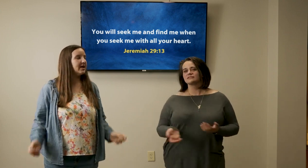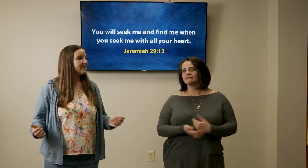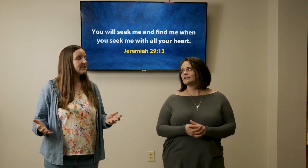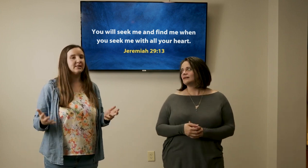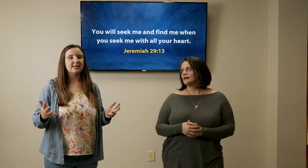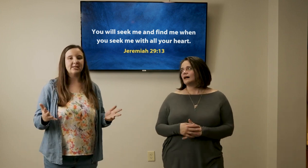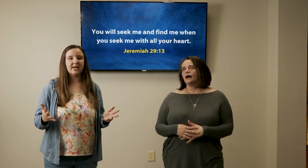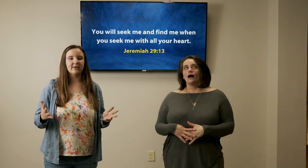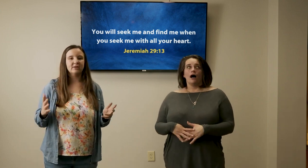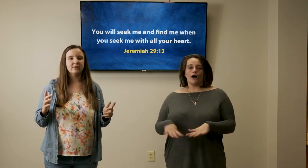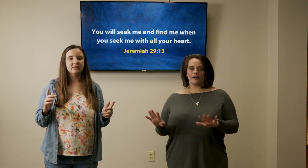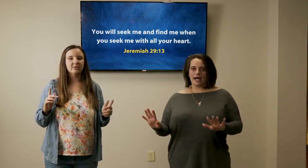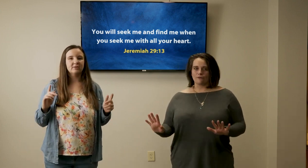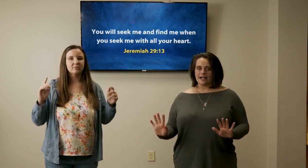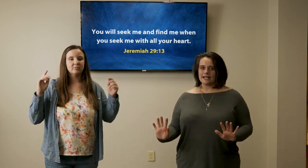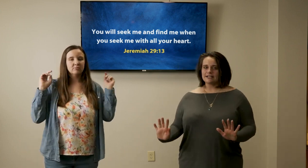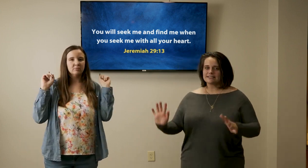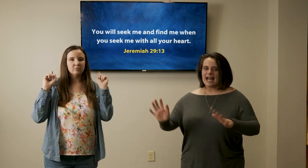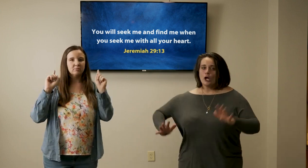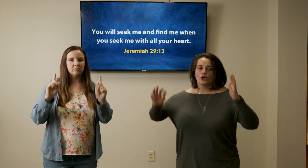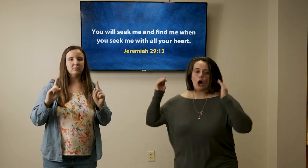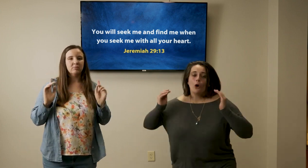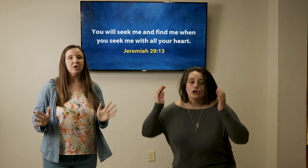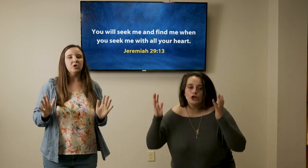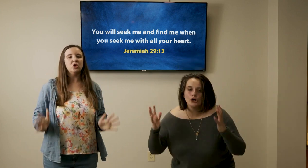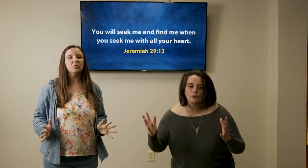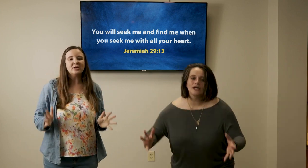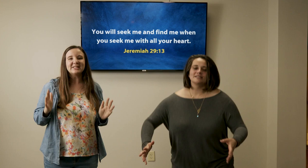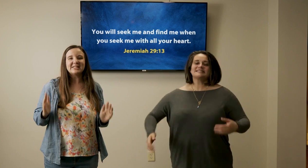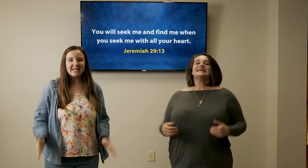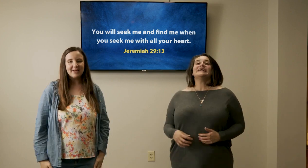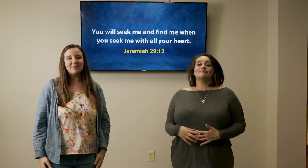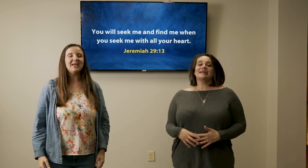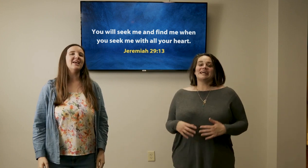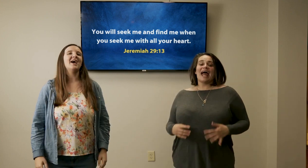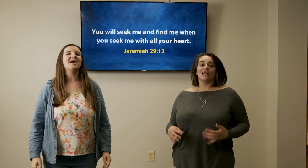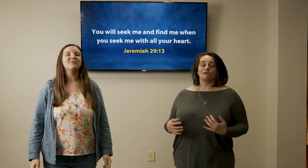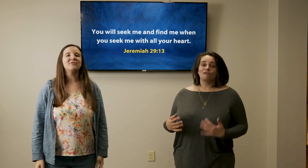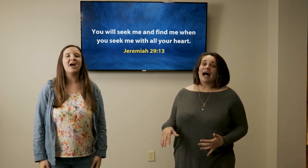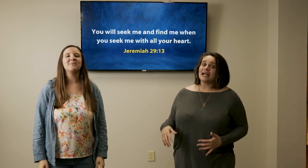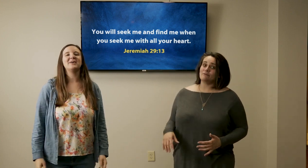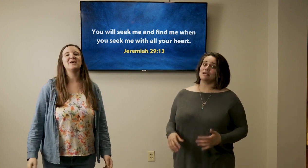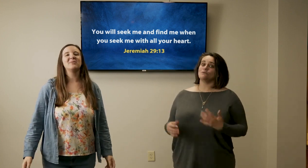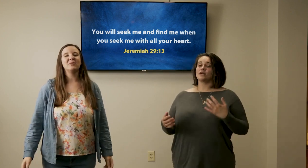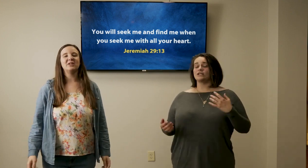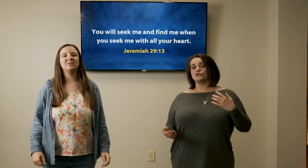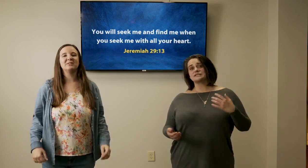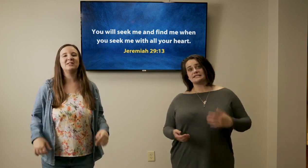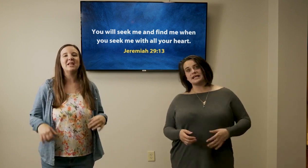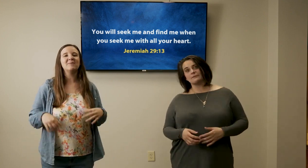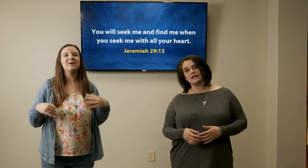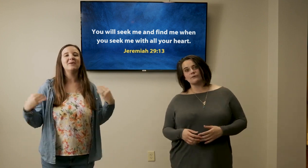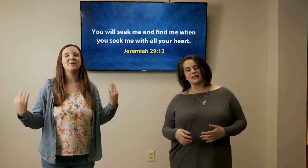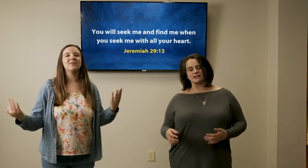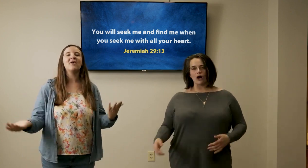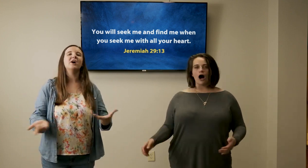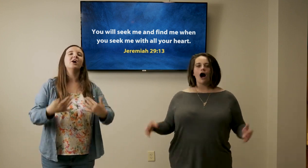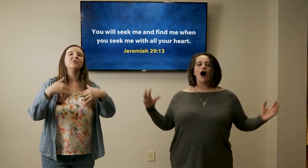yes let's say it together okay ready set go you will seek me and find me when you seek me with all